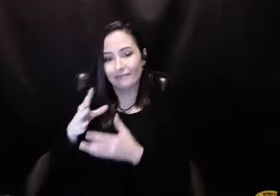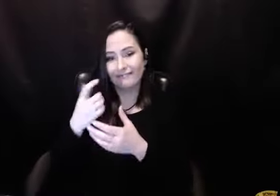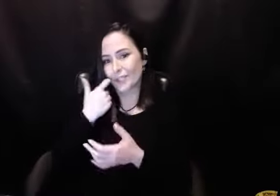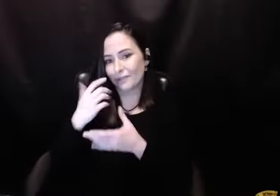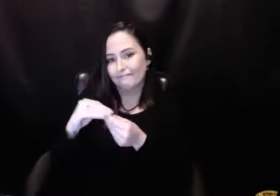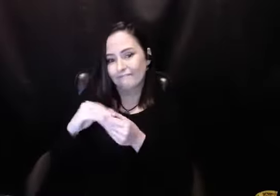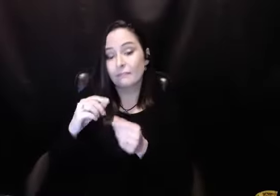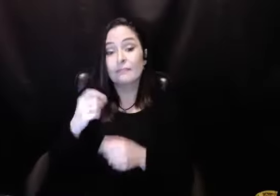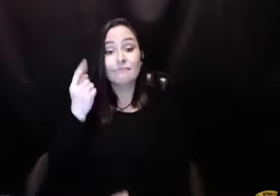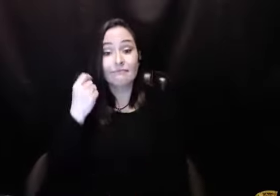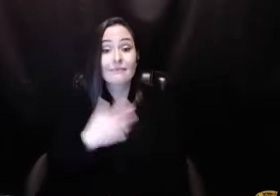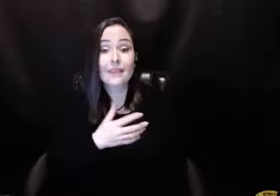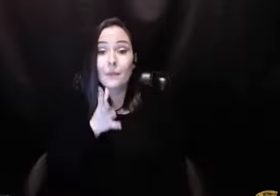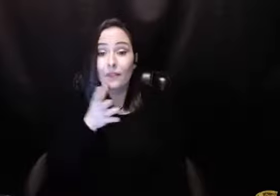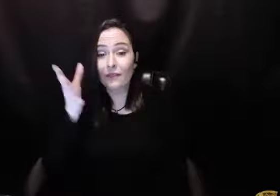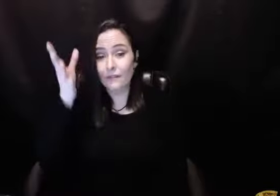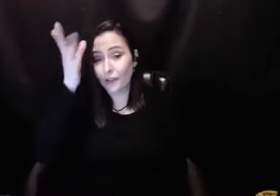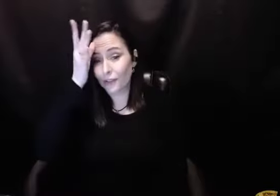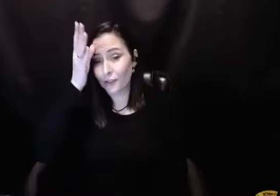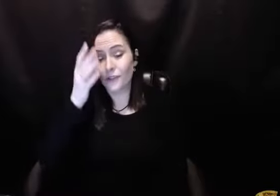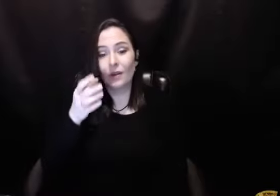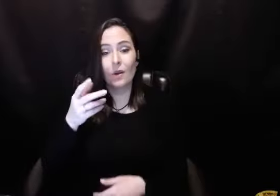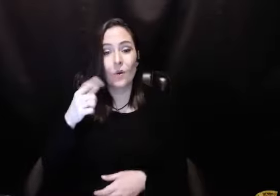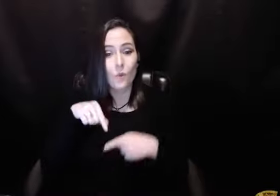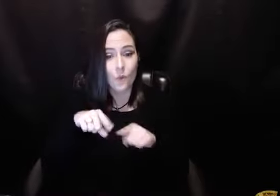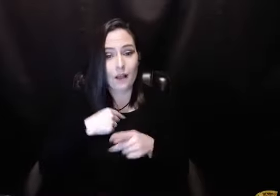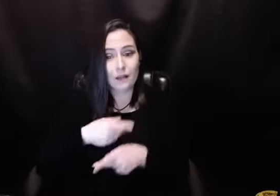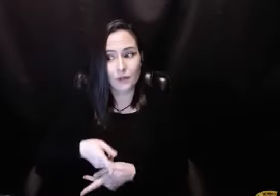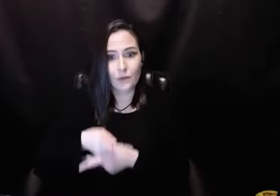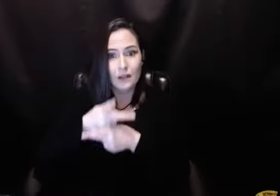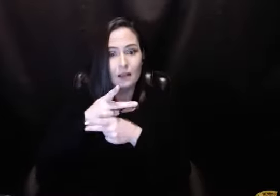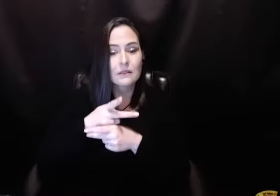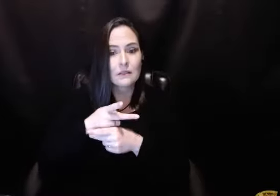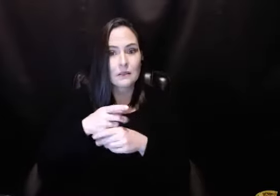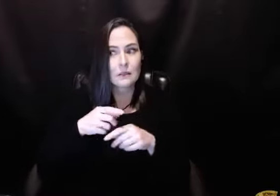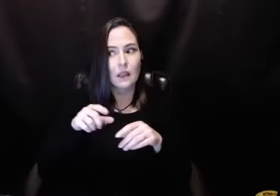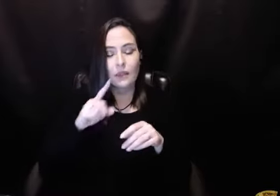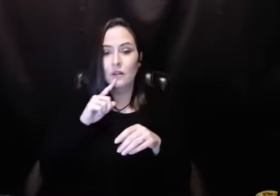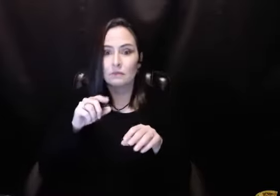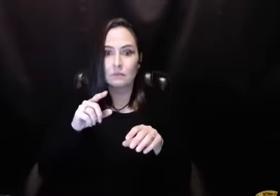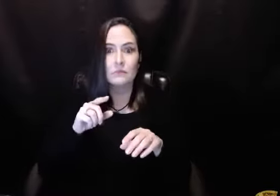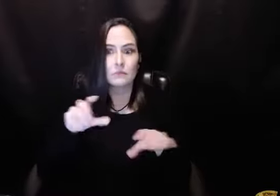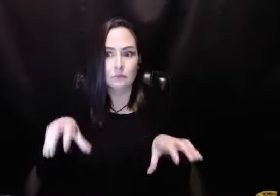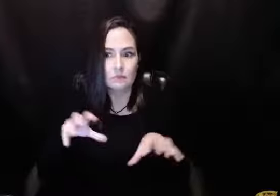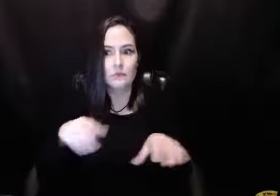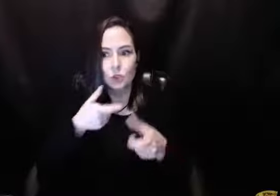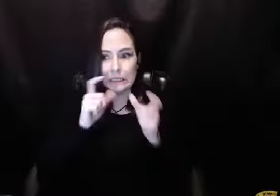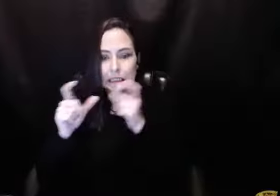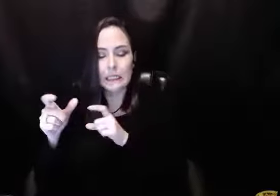about my mom and dad. Because the thing with my mother and father, when I was a child, in the midst of